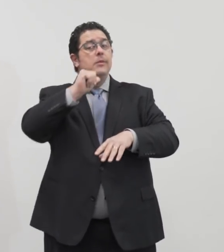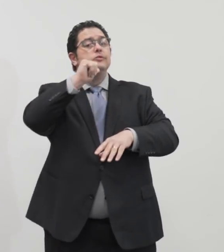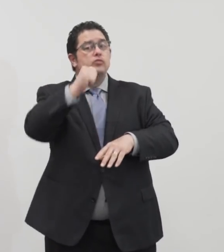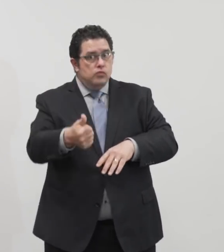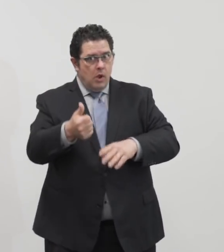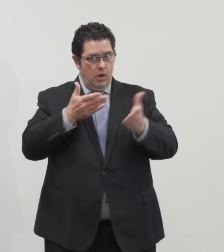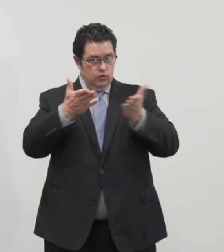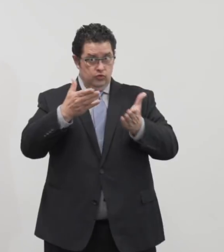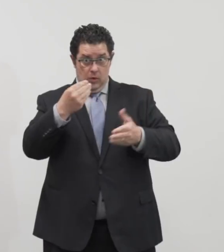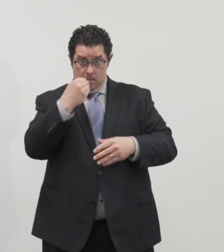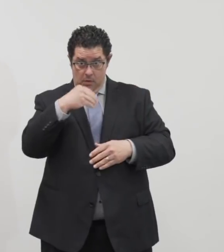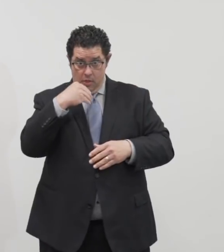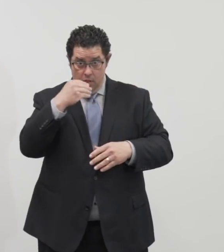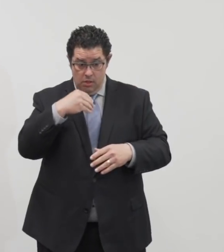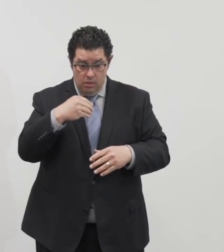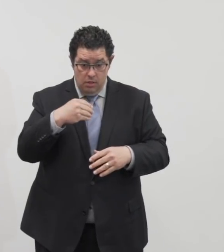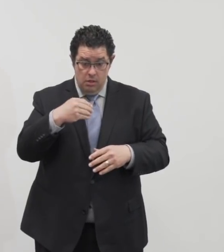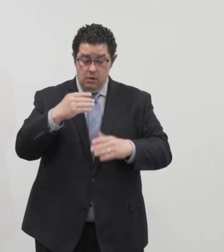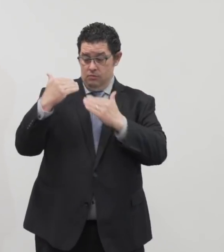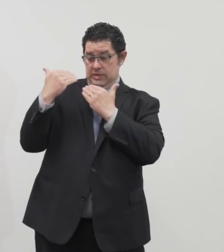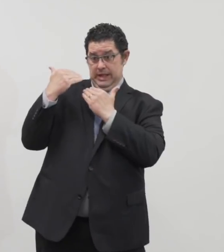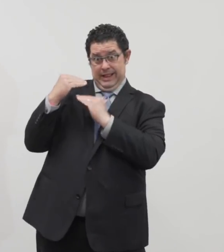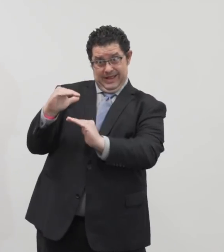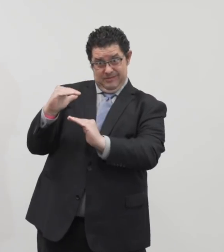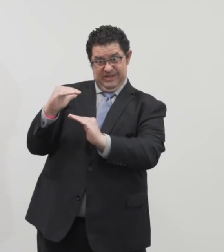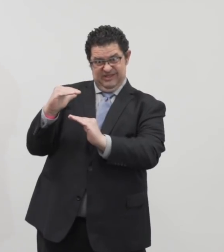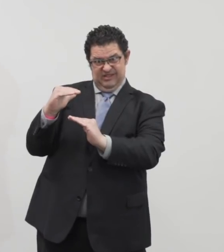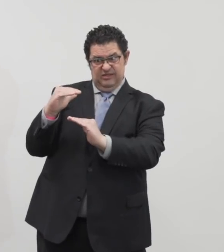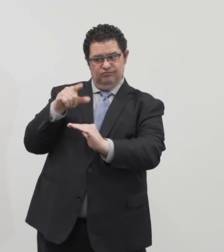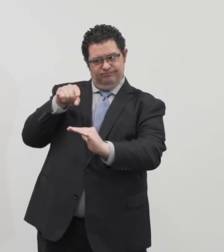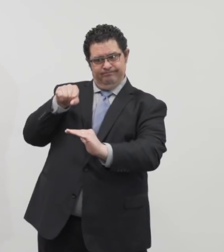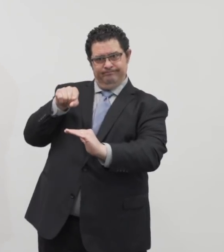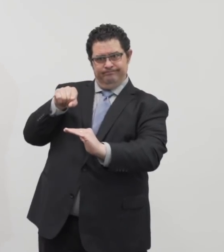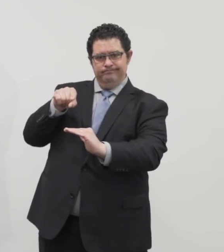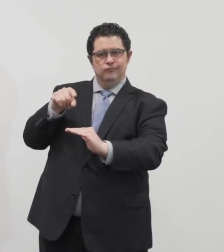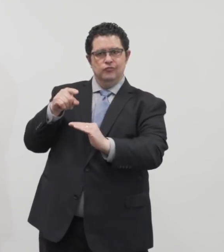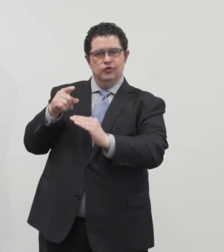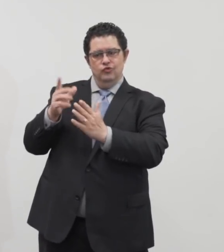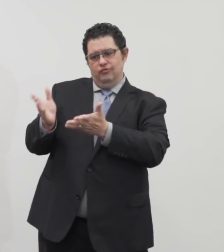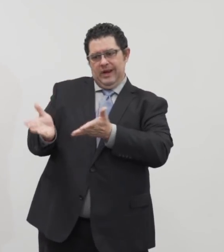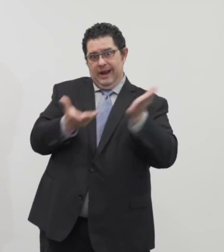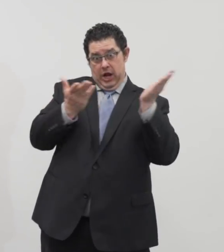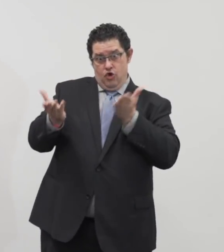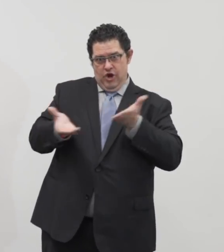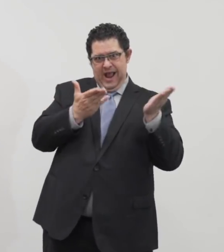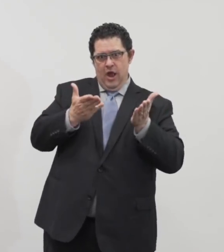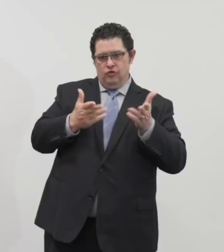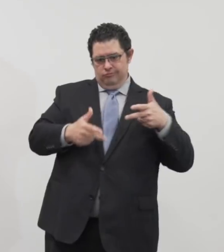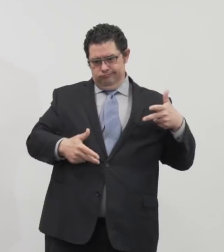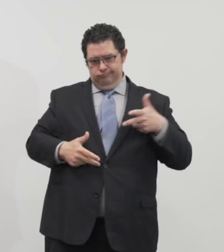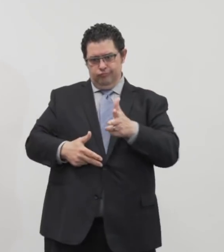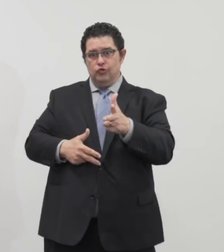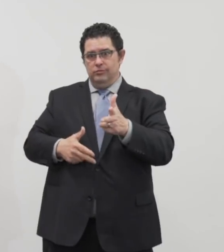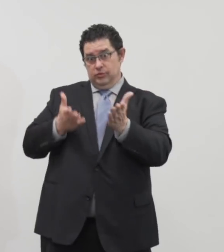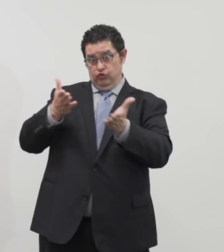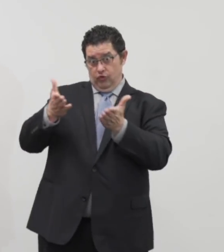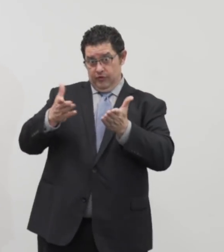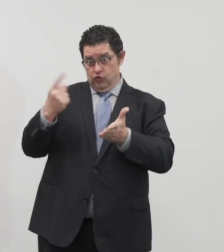meals will be limited and will continue to be limited to carry out and curbside services.